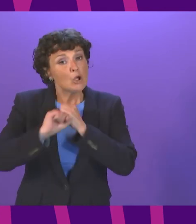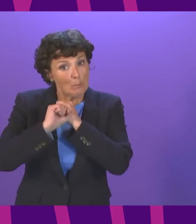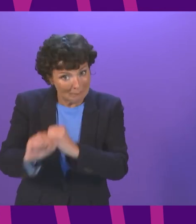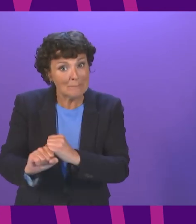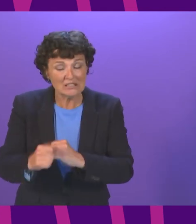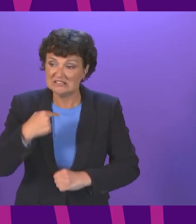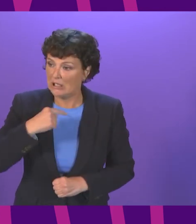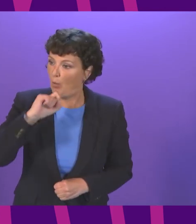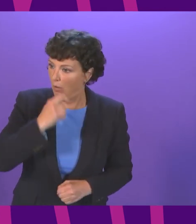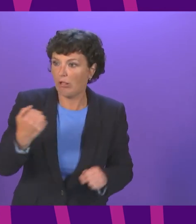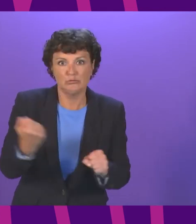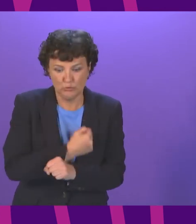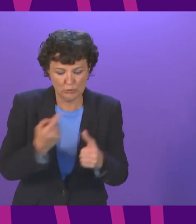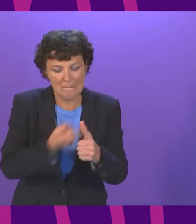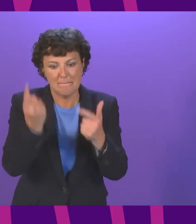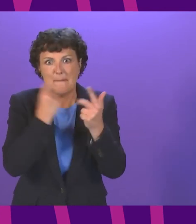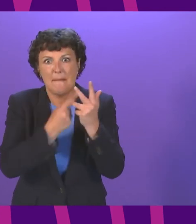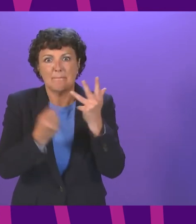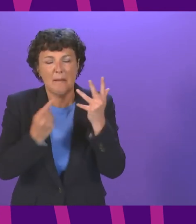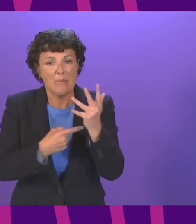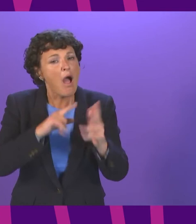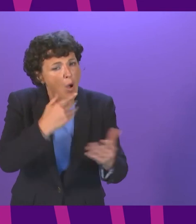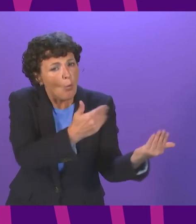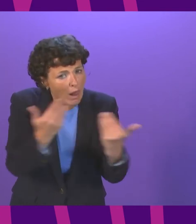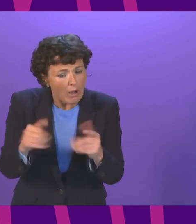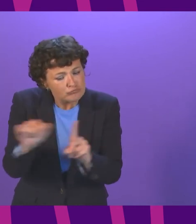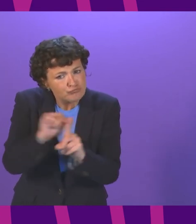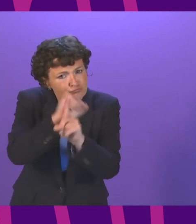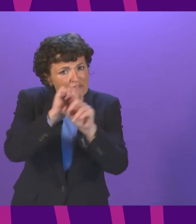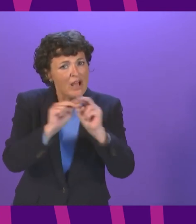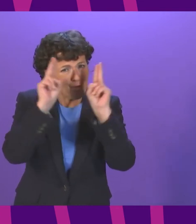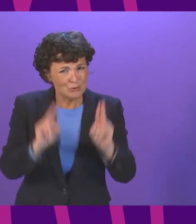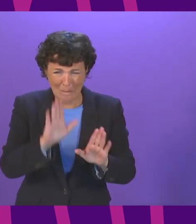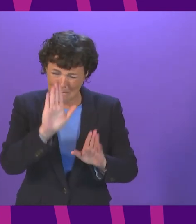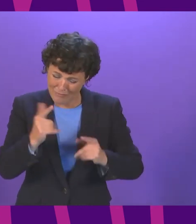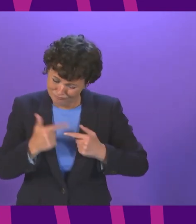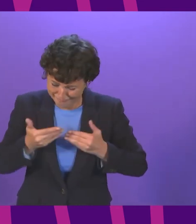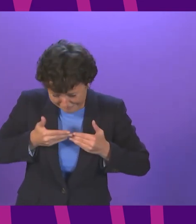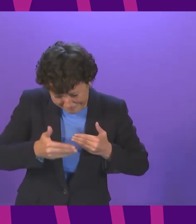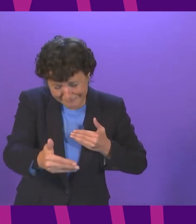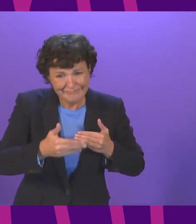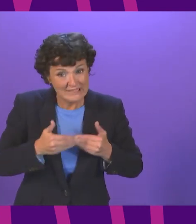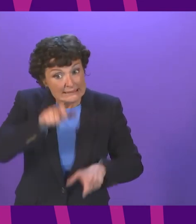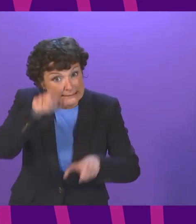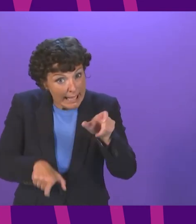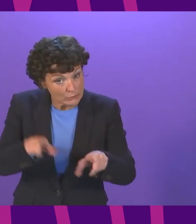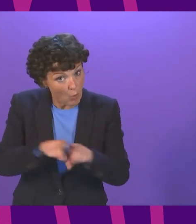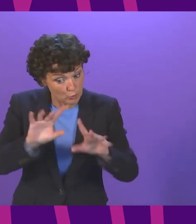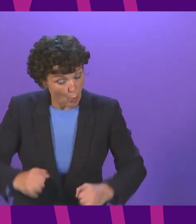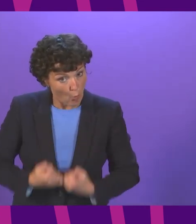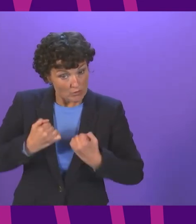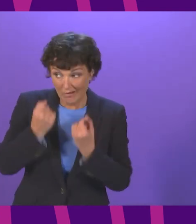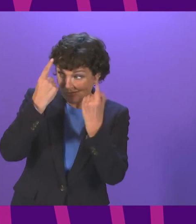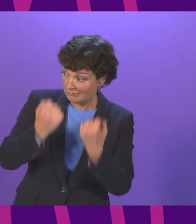EPCC and all our housing stock are welcome but we're a long way off tenants and owners understanding their